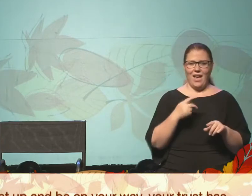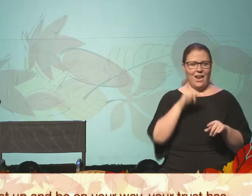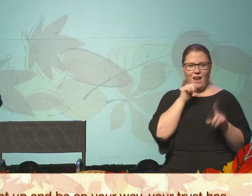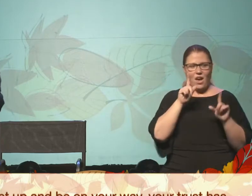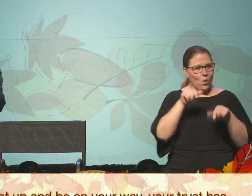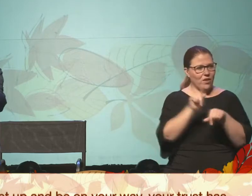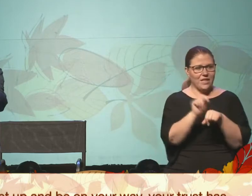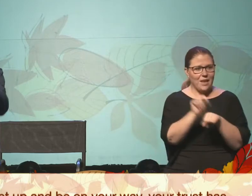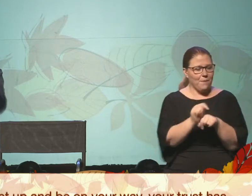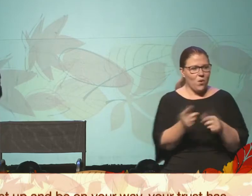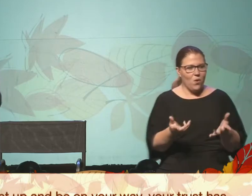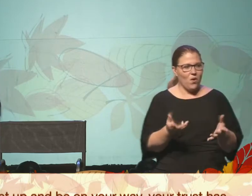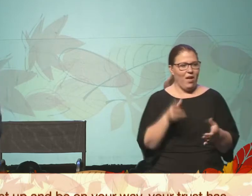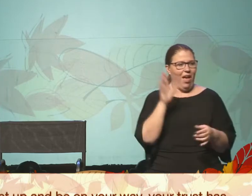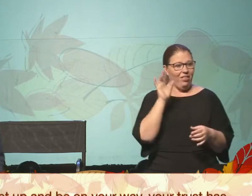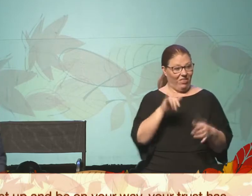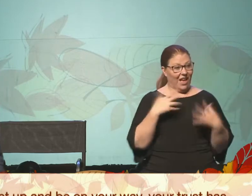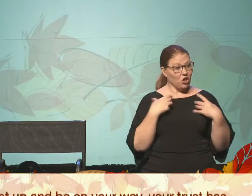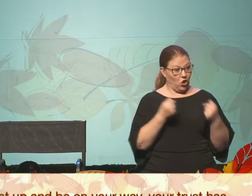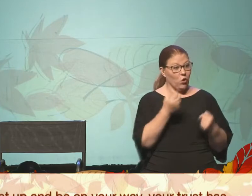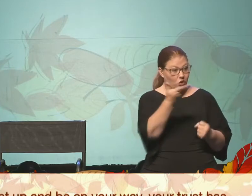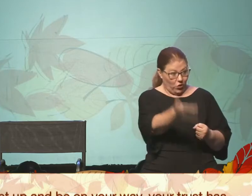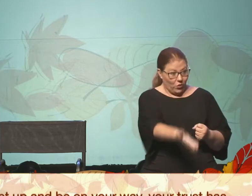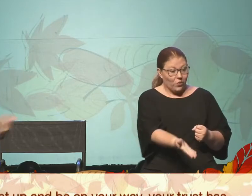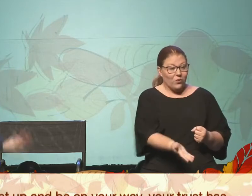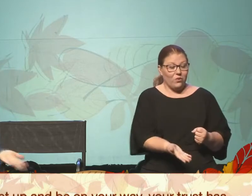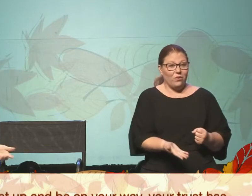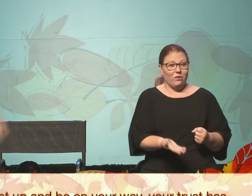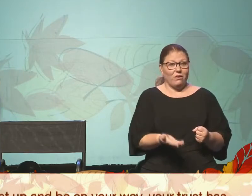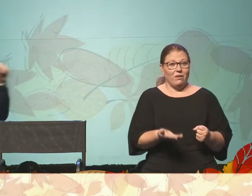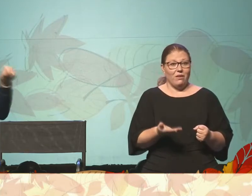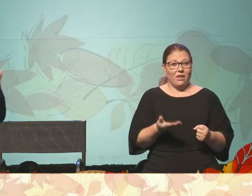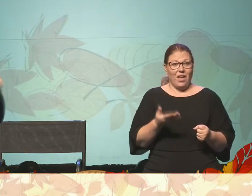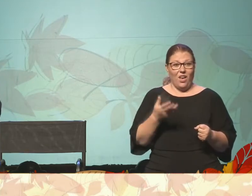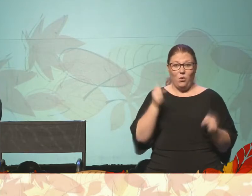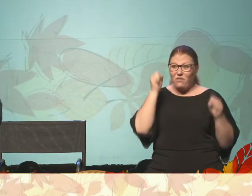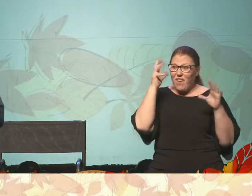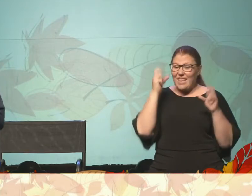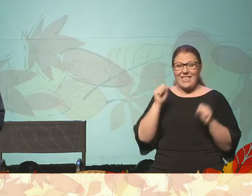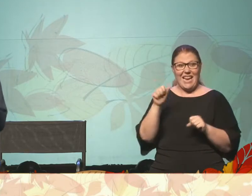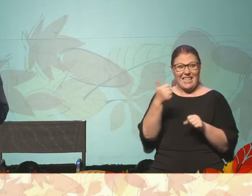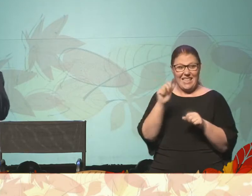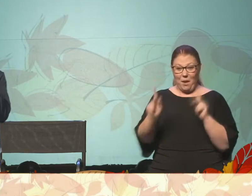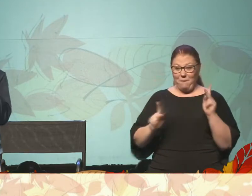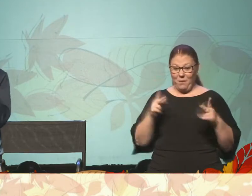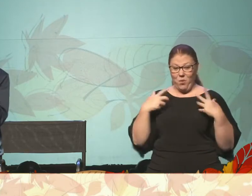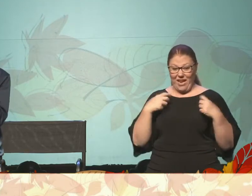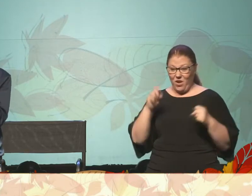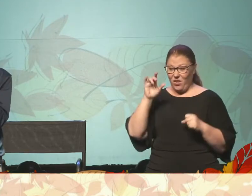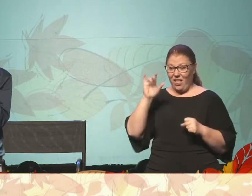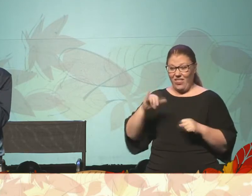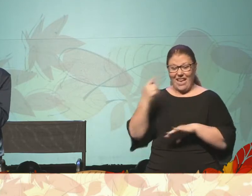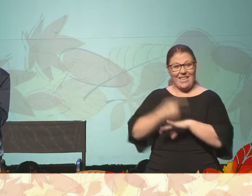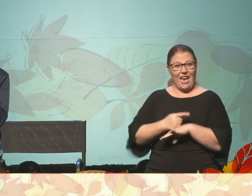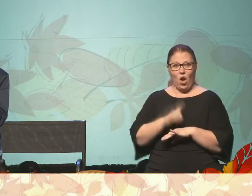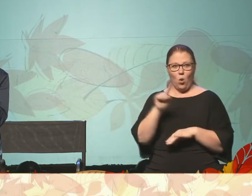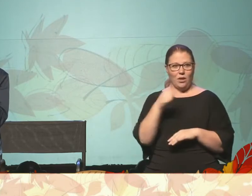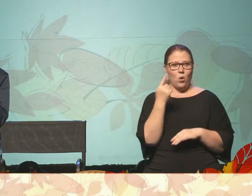the temple, like, that's cured you. And here's what's fascinating. Ten men were healed that day, but only one was cured.